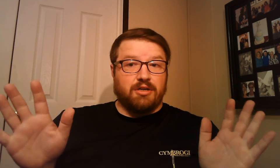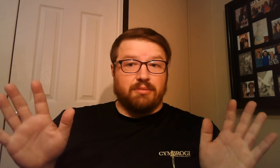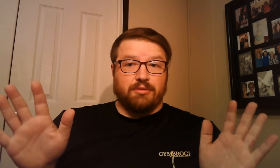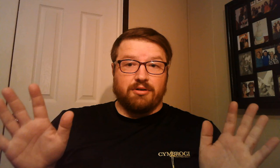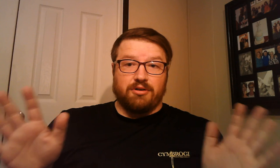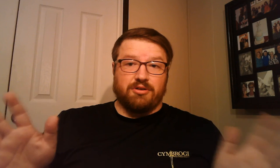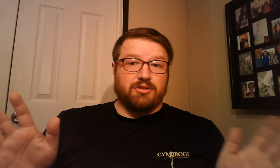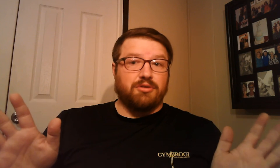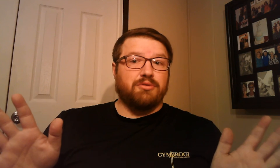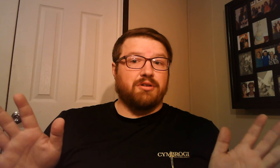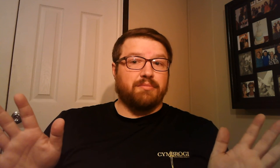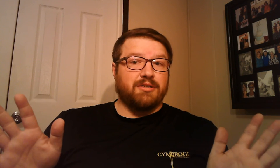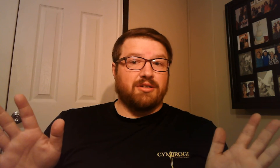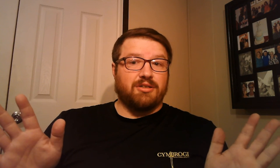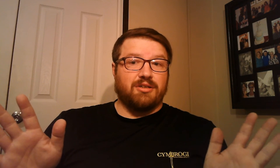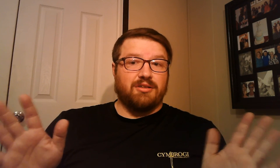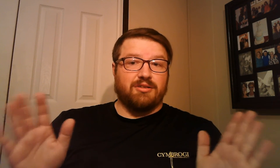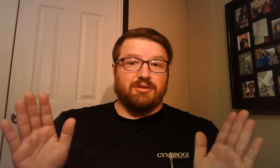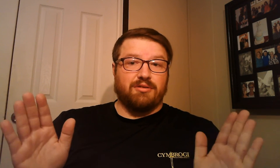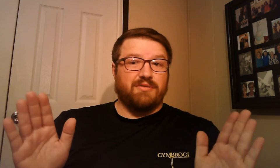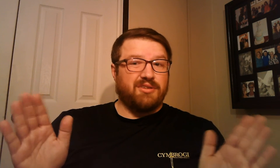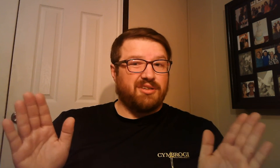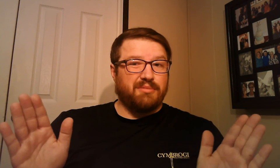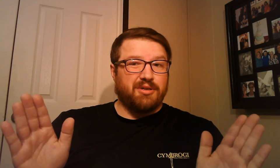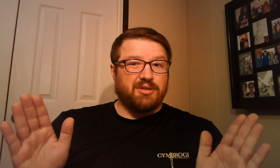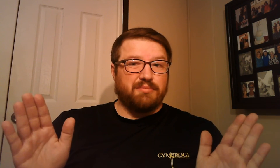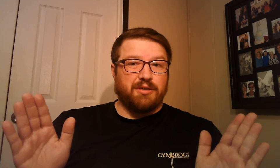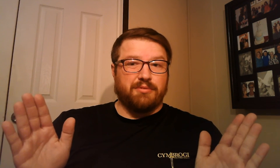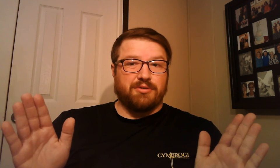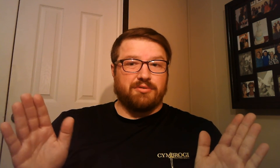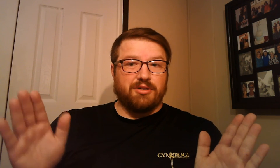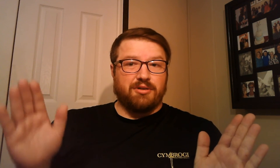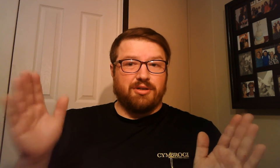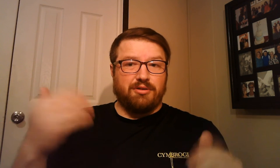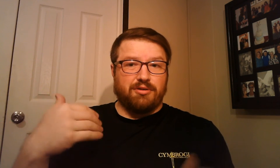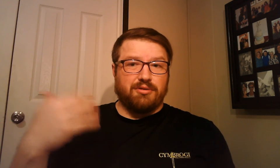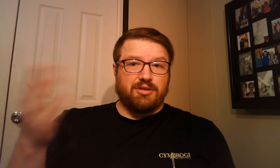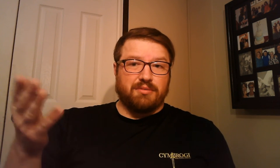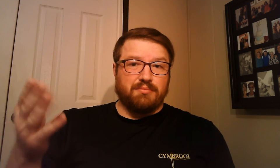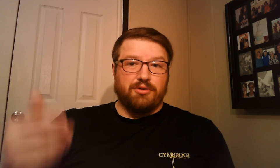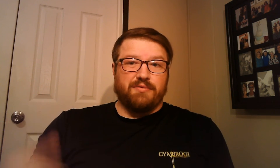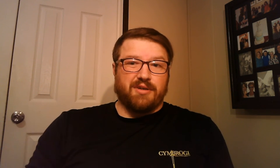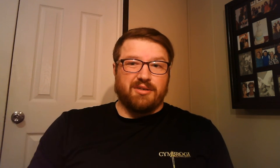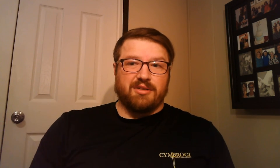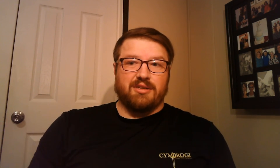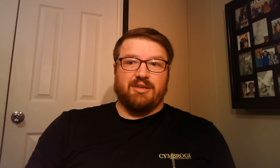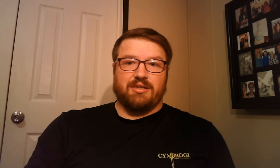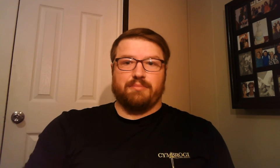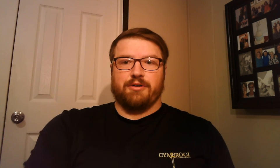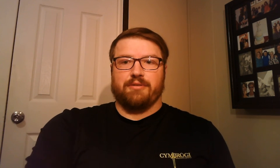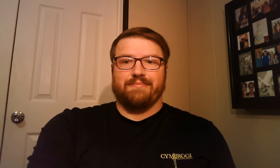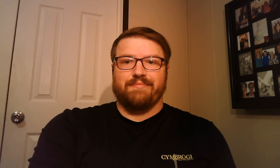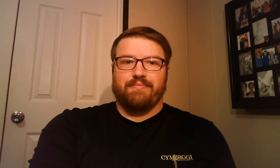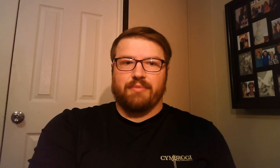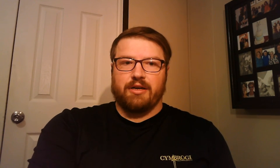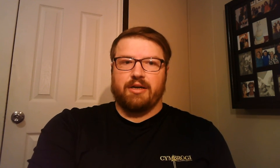number, you're just holding a position. So if you see a bunch of people struggling, you can always just move on to the next part. All right.